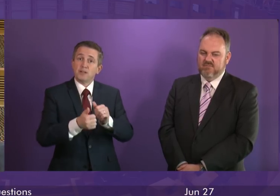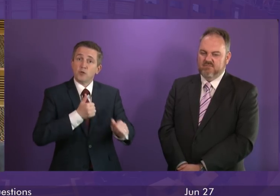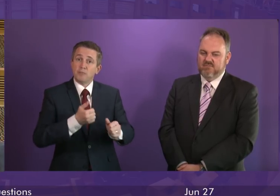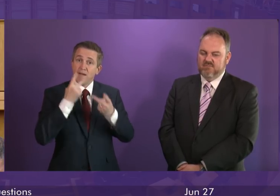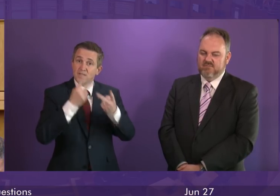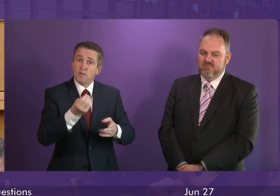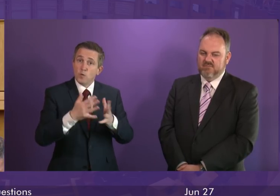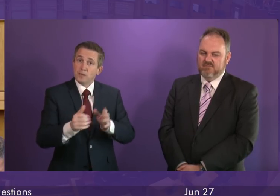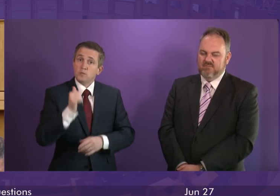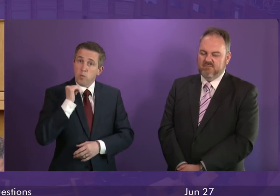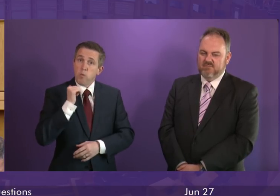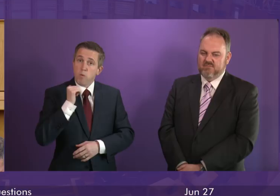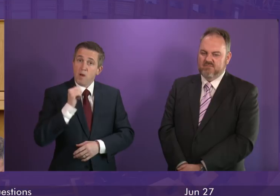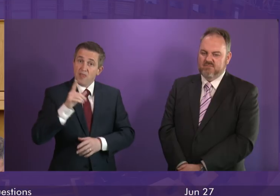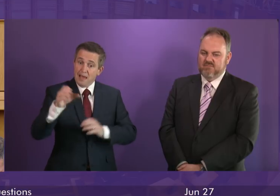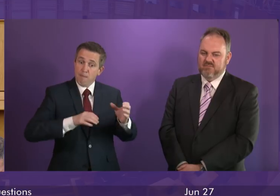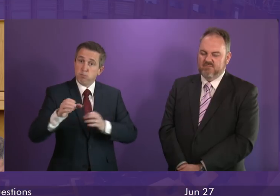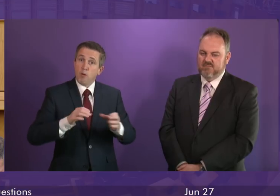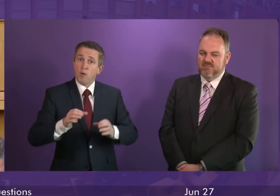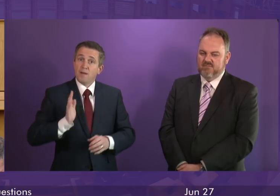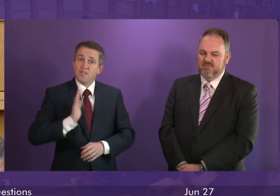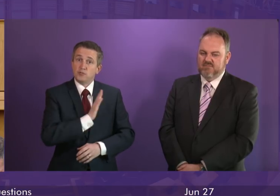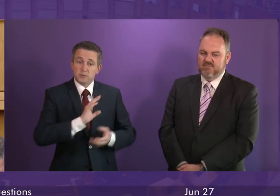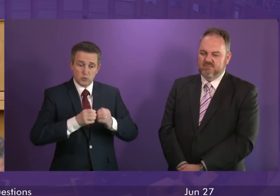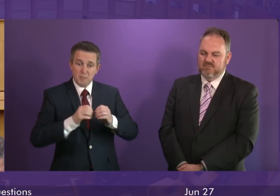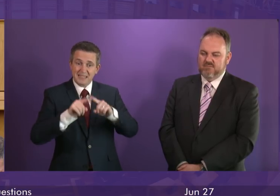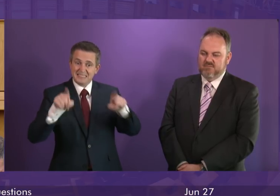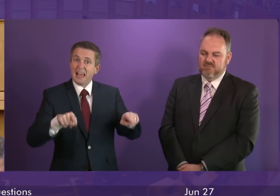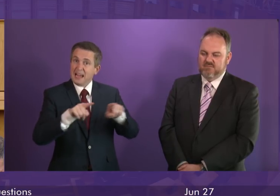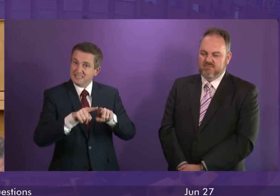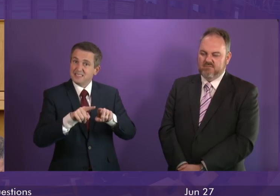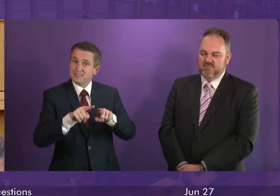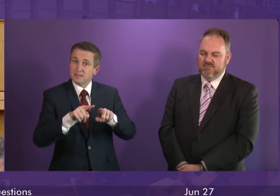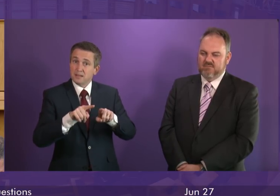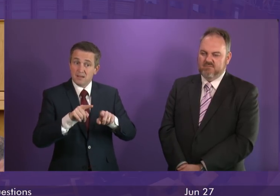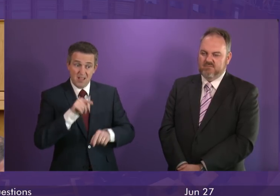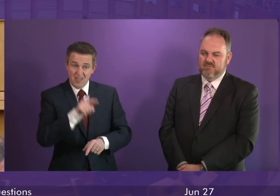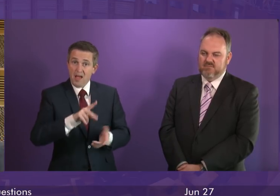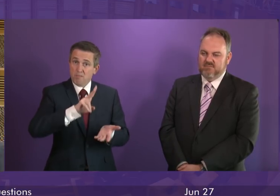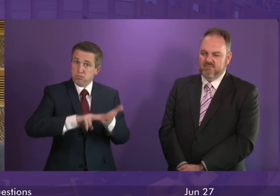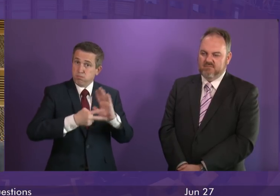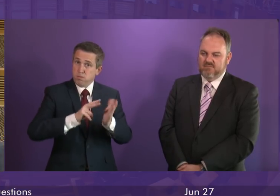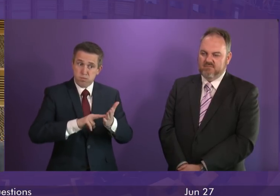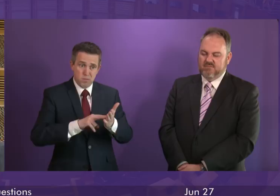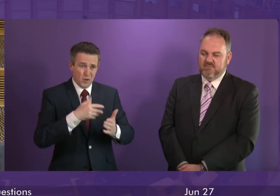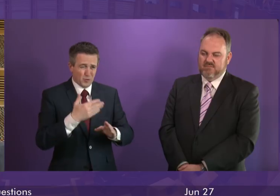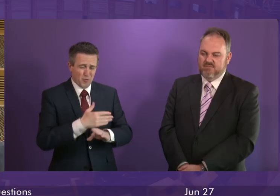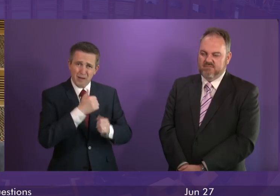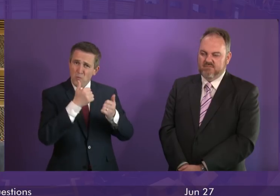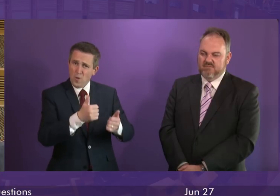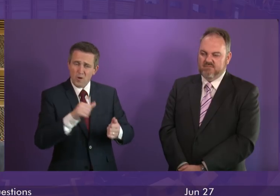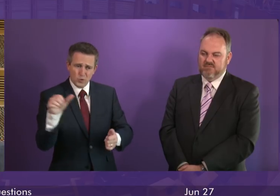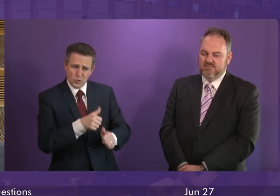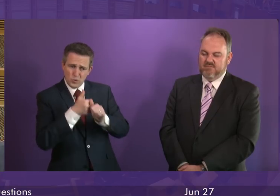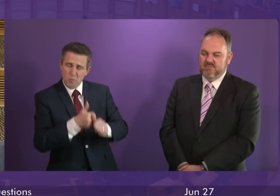couple of weeks ago that employs veterans to make signs they like many other organizations like them are doing fantastic work and we should